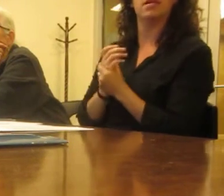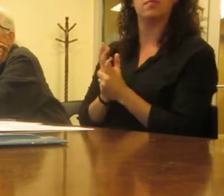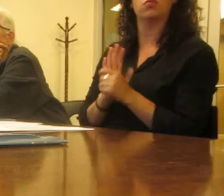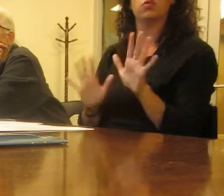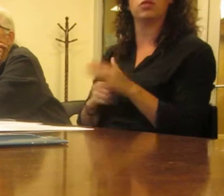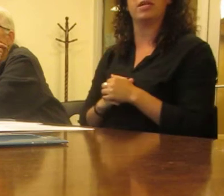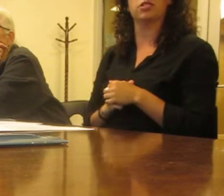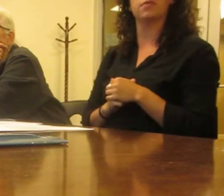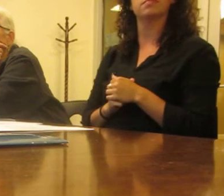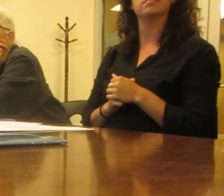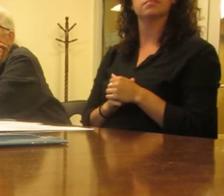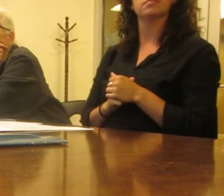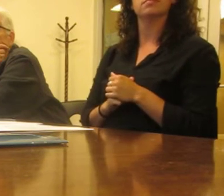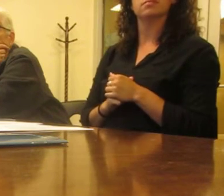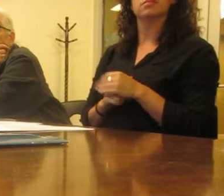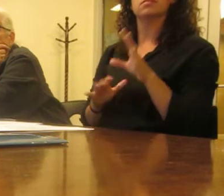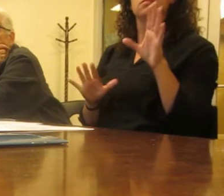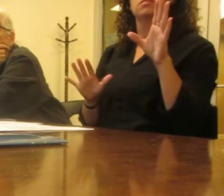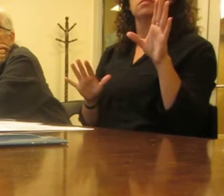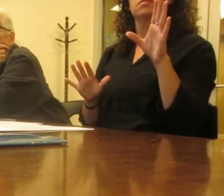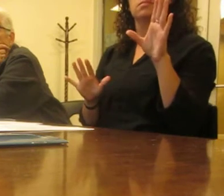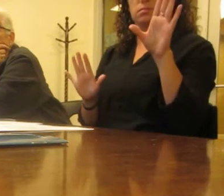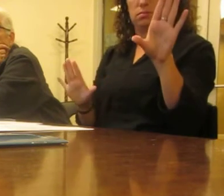I can see a model where